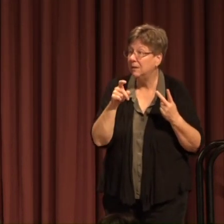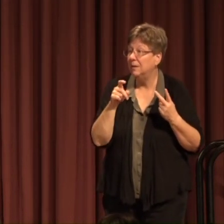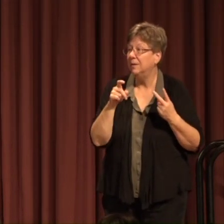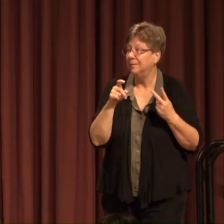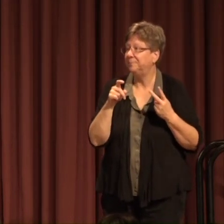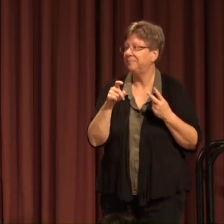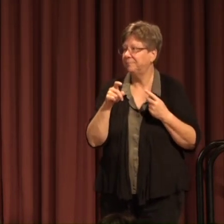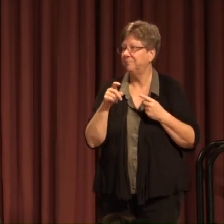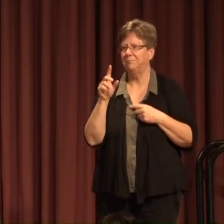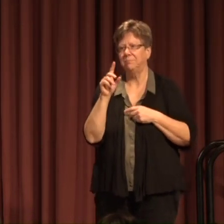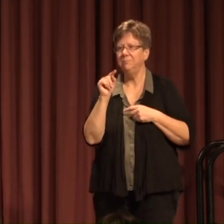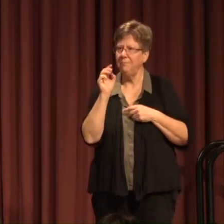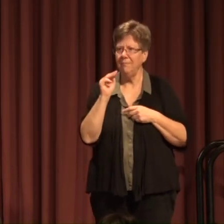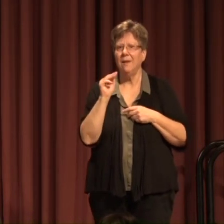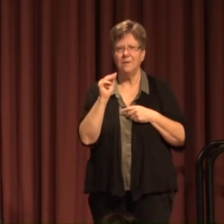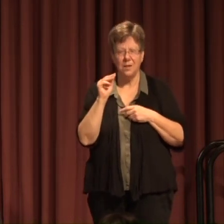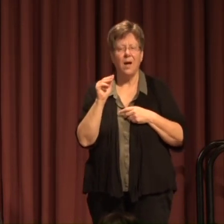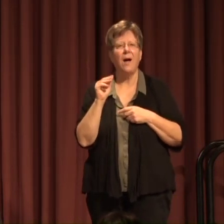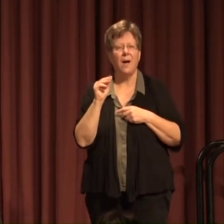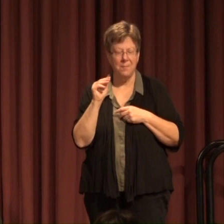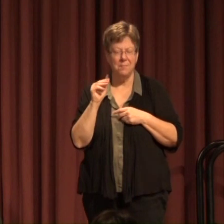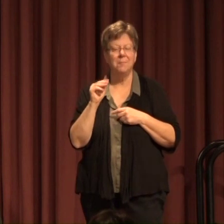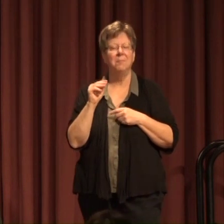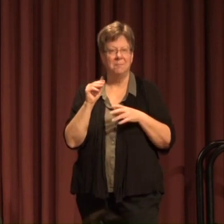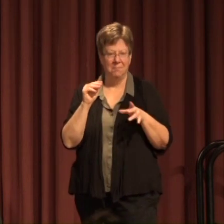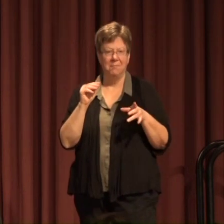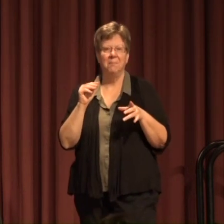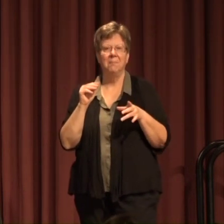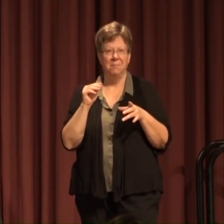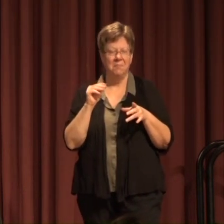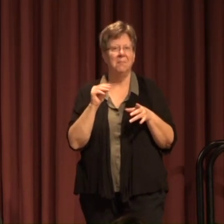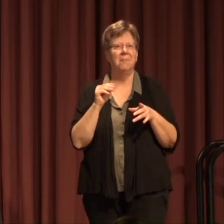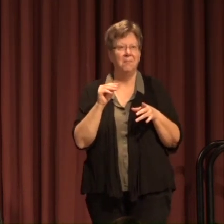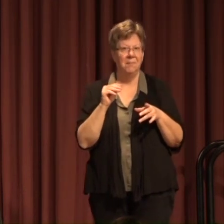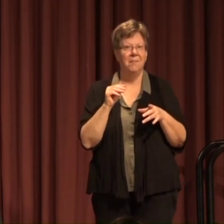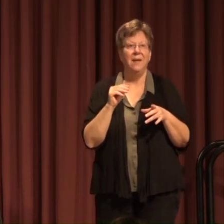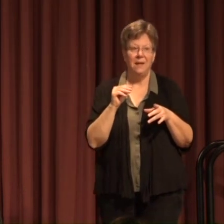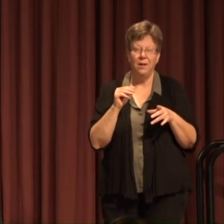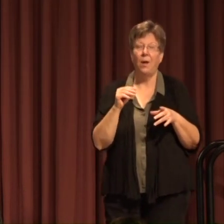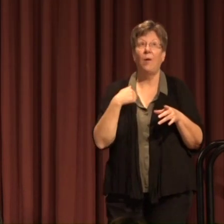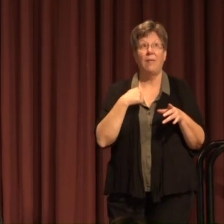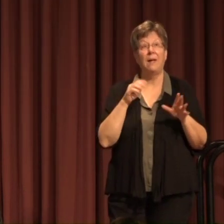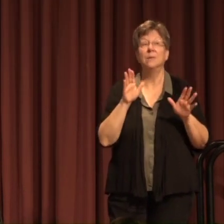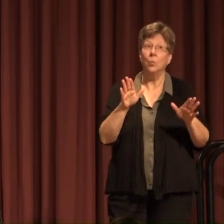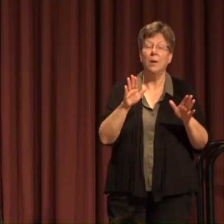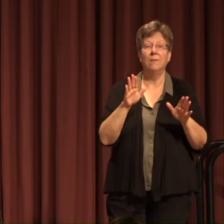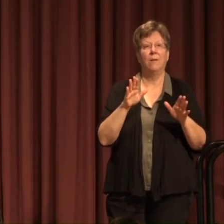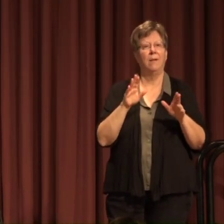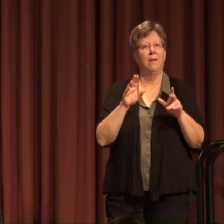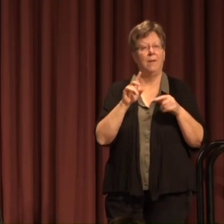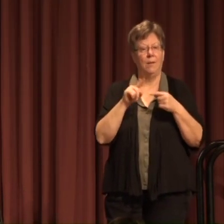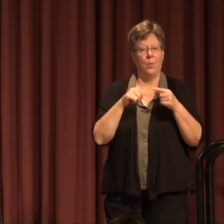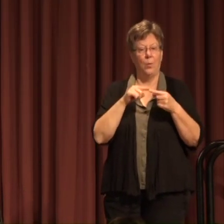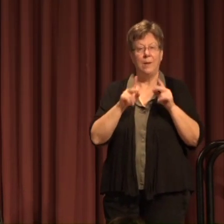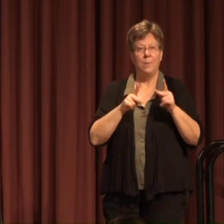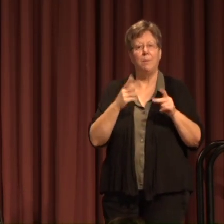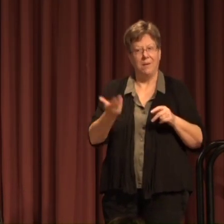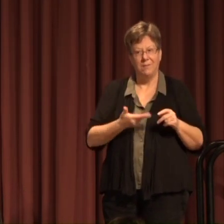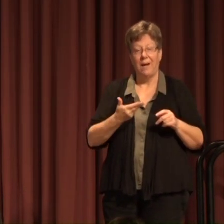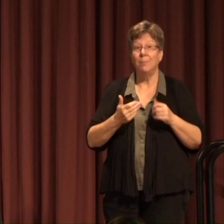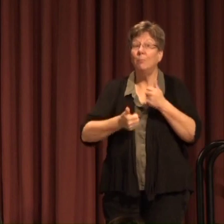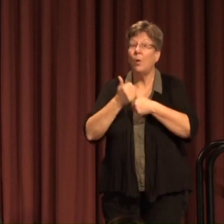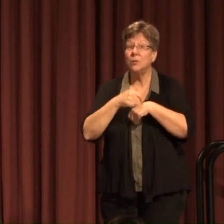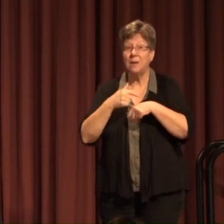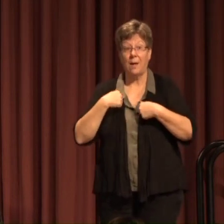Emily and Tom would give their right arm You know To have when Our recruiters go To say Do you have time to visit? Because usually We're there at a time they